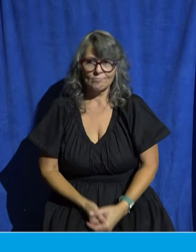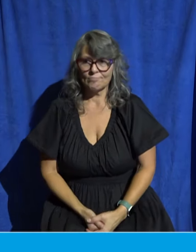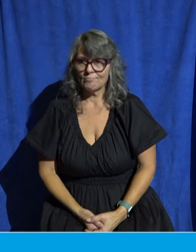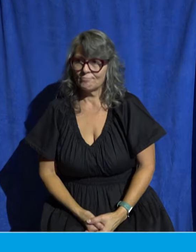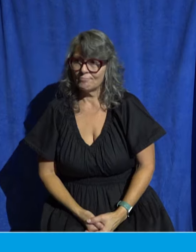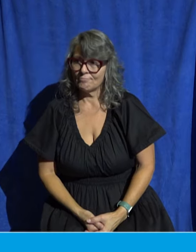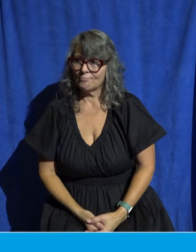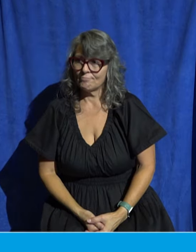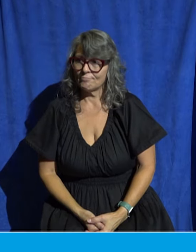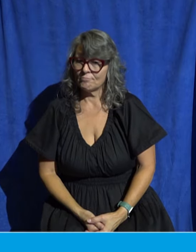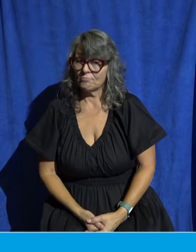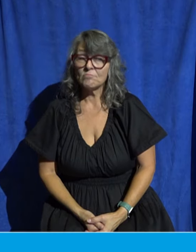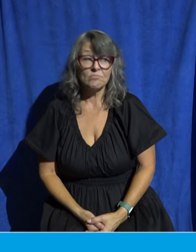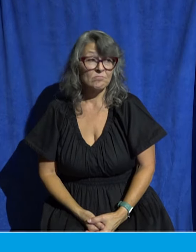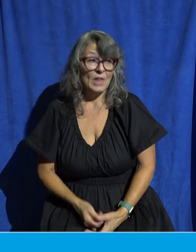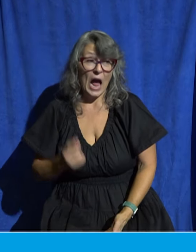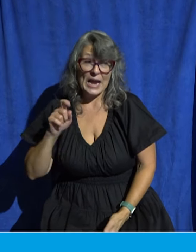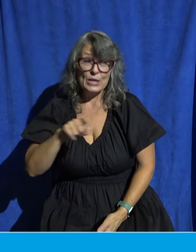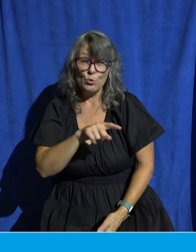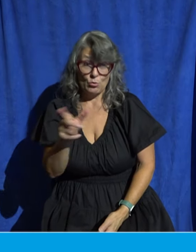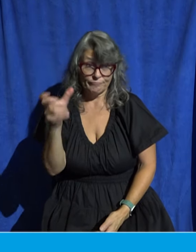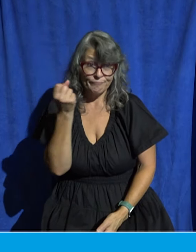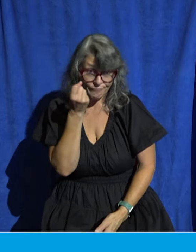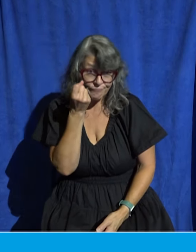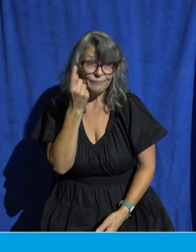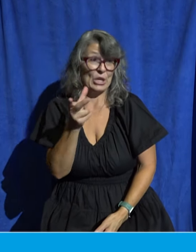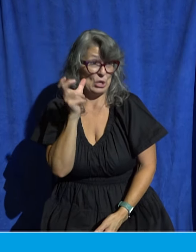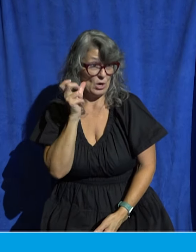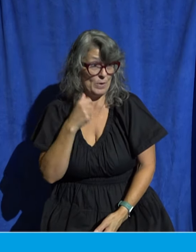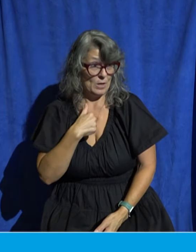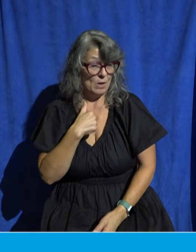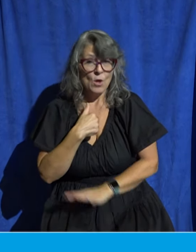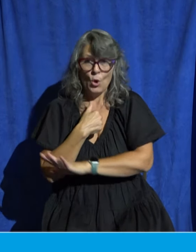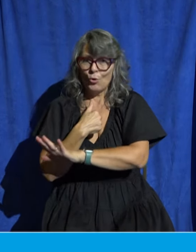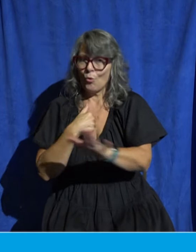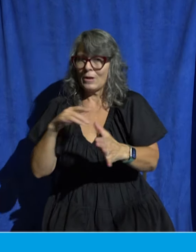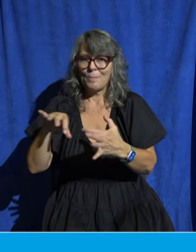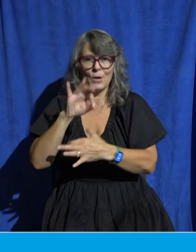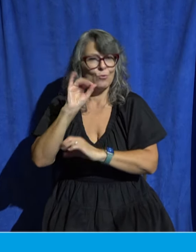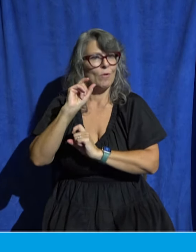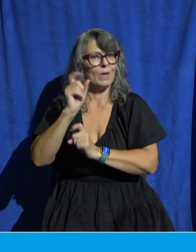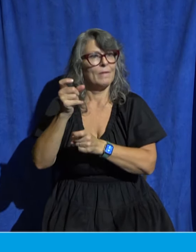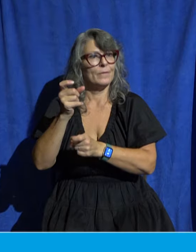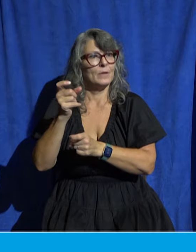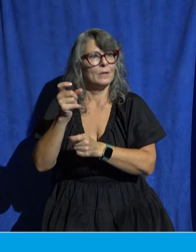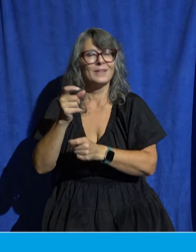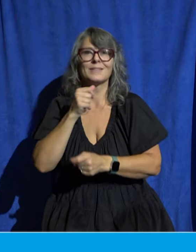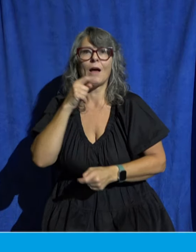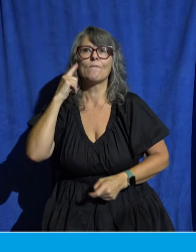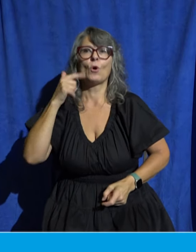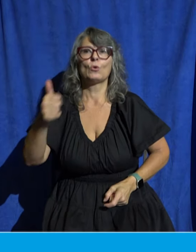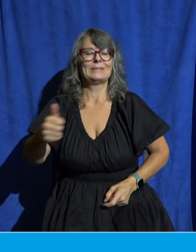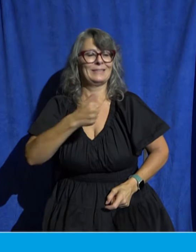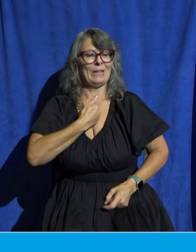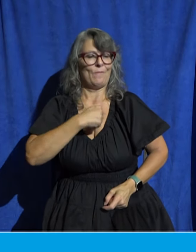I need you to hear me in this your spiritual gifting is not given to you for your benefit it's not for you